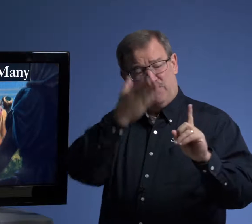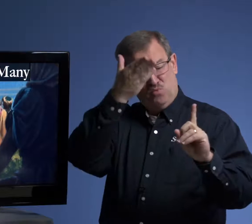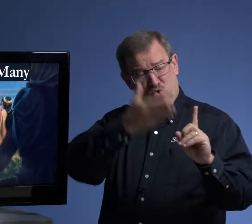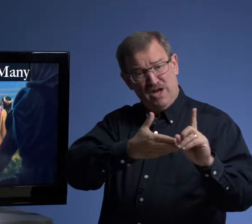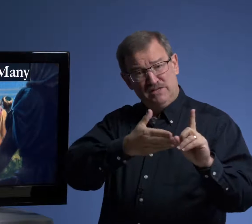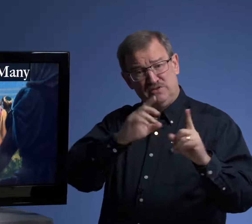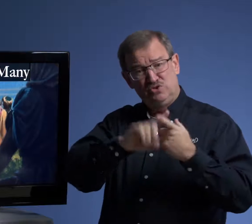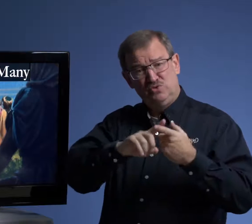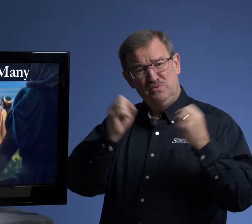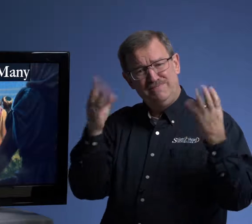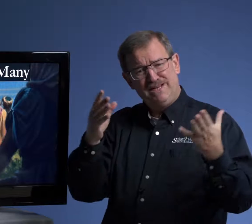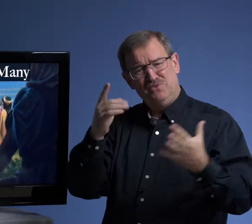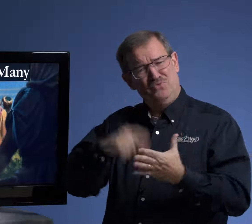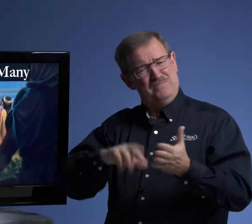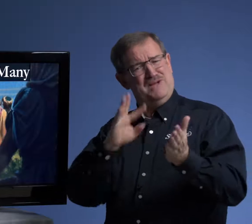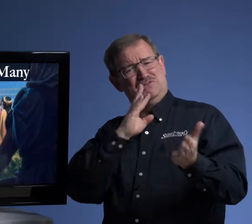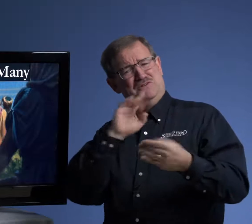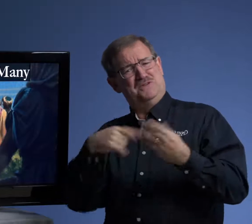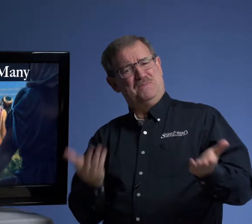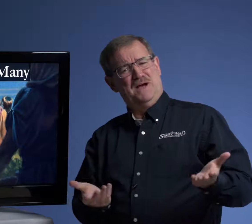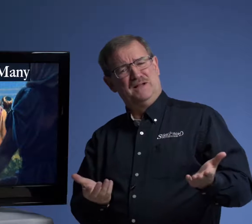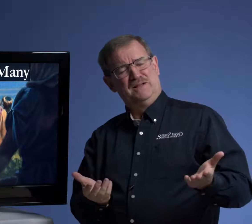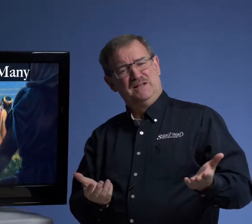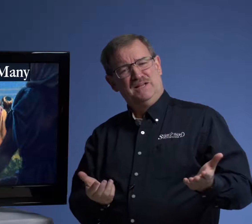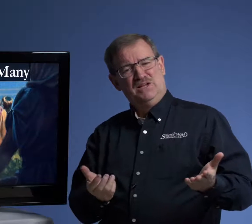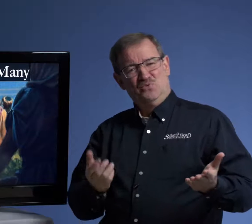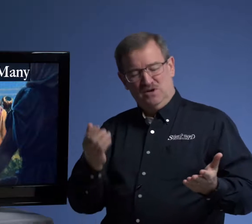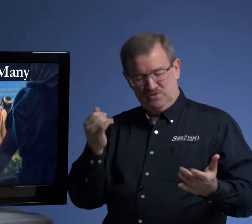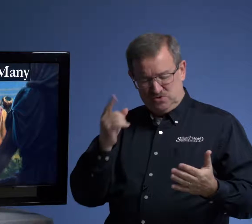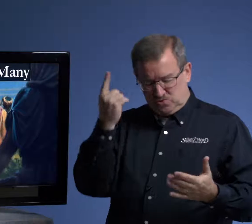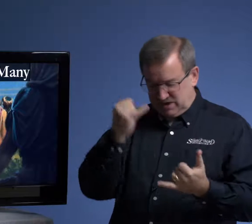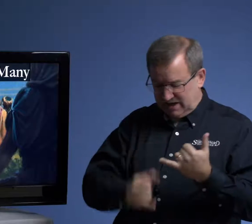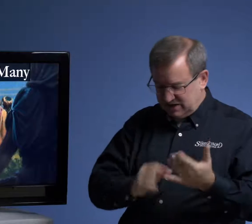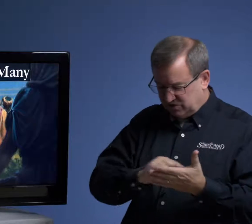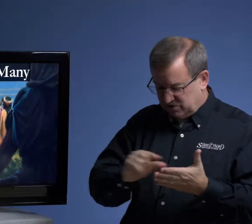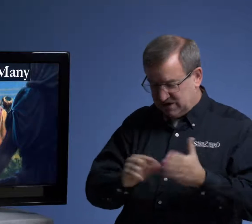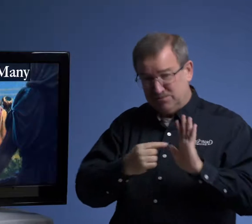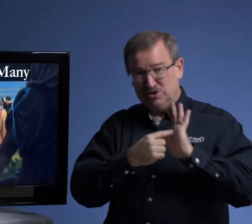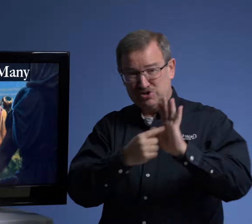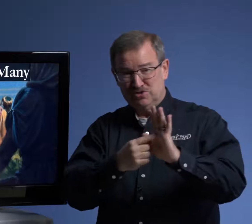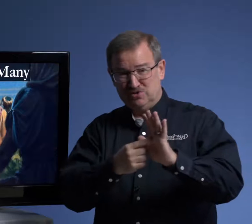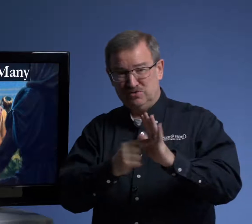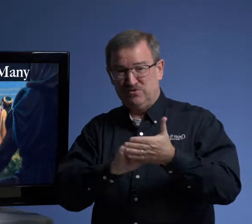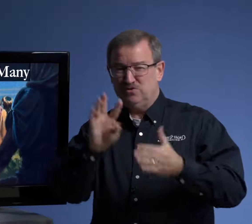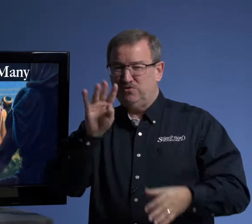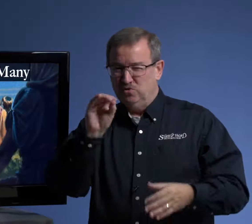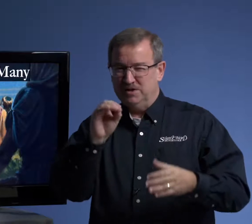from one to many. What am I talking about? Well, there's one last verse that I'm going to show you. It's verse 40,